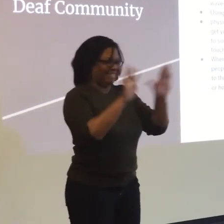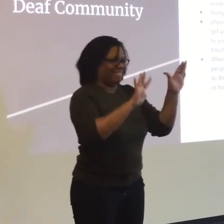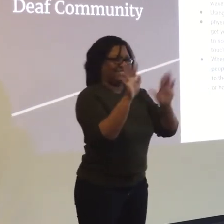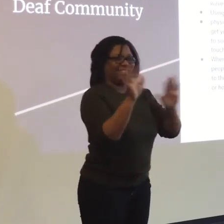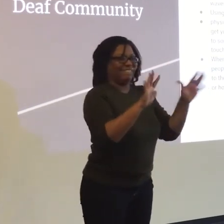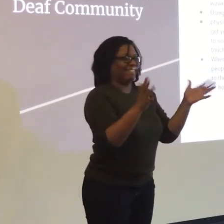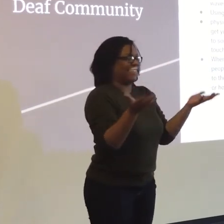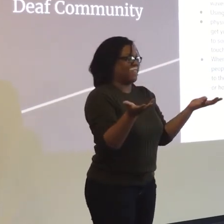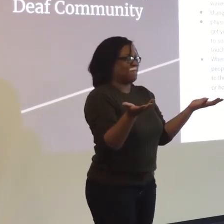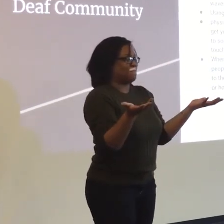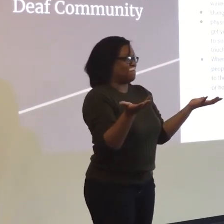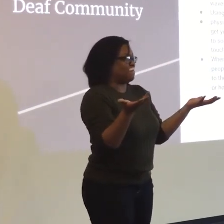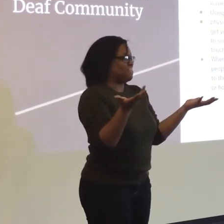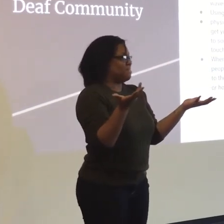Waiting not so much. No.